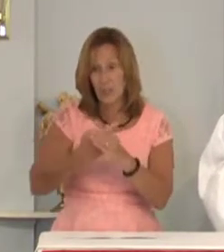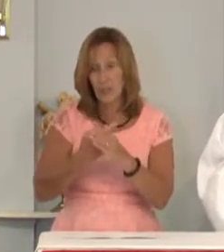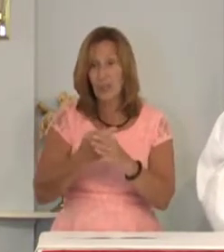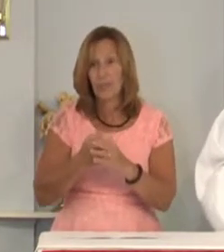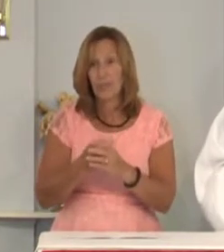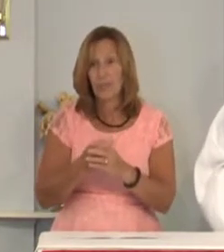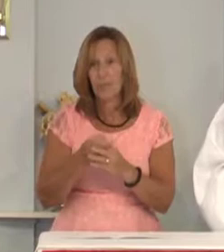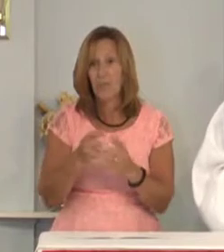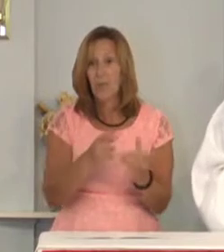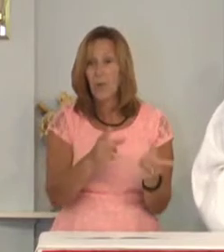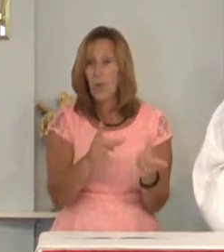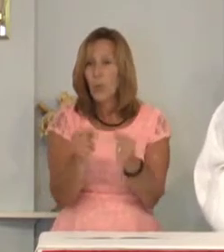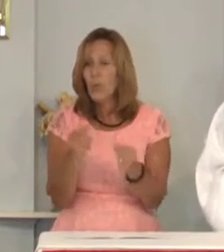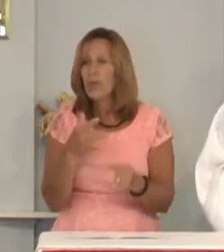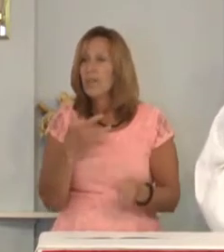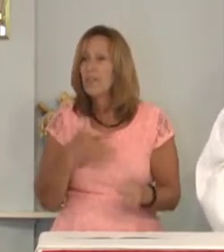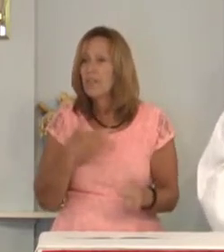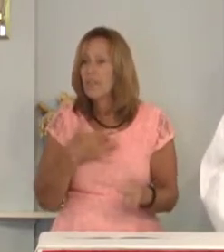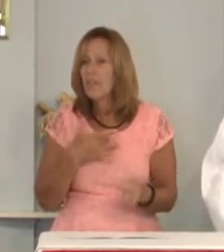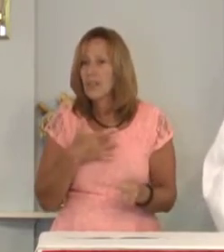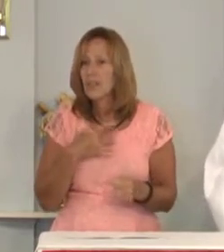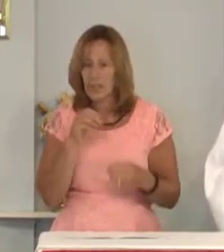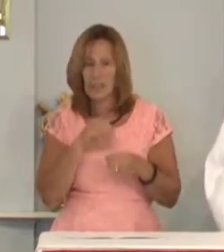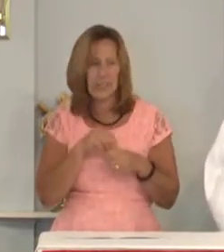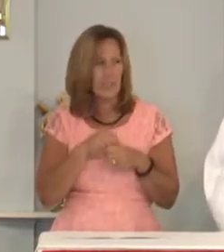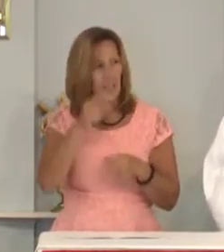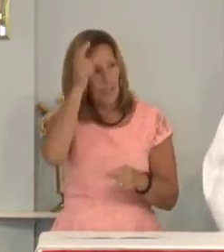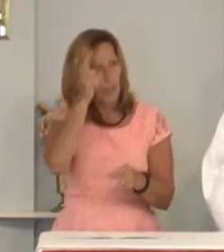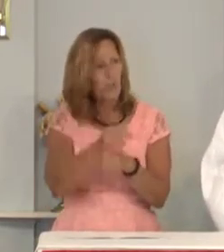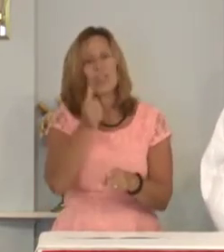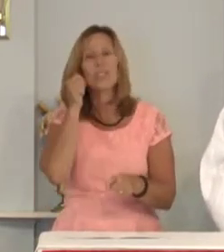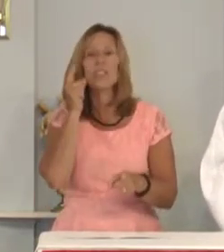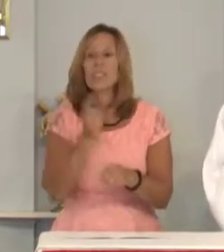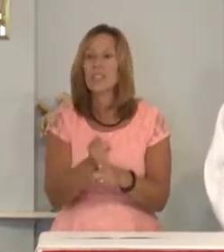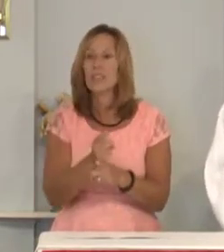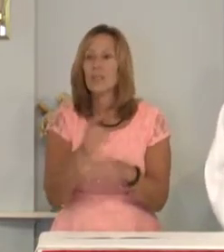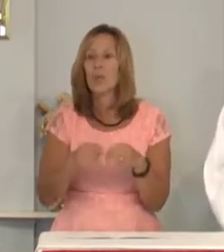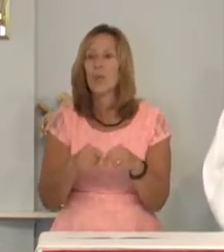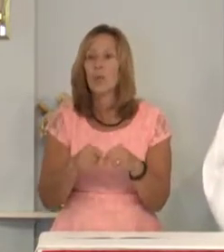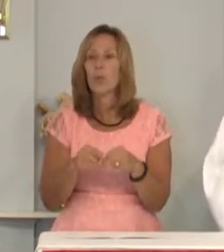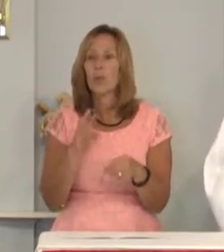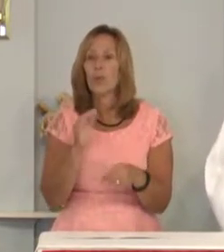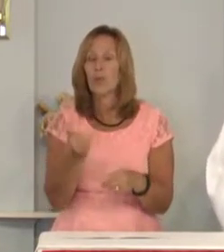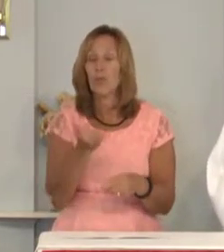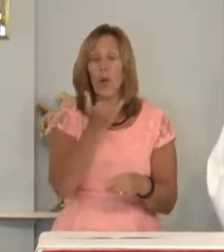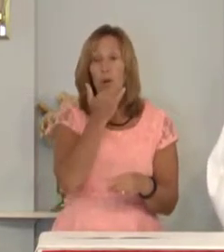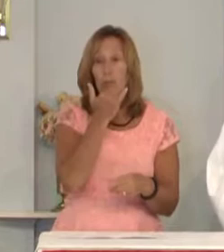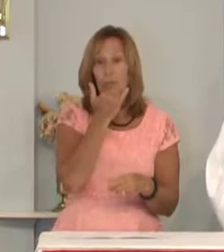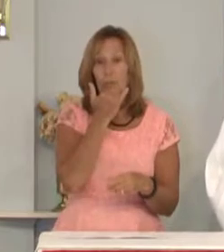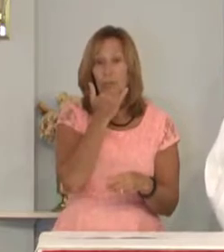what do we feel brothers and sisters when we are wronged?